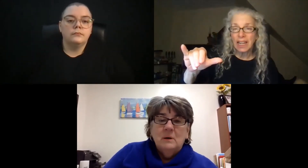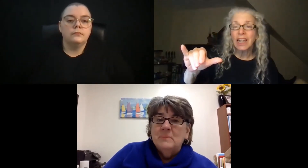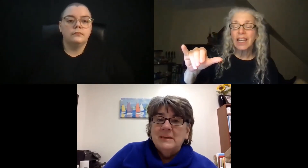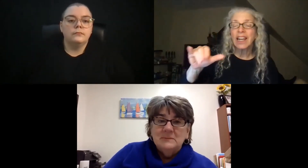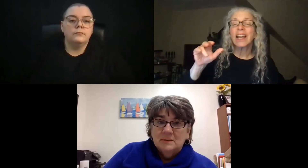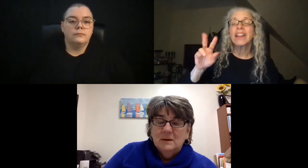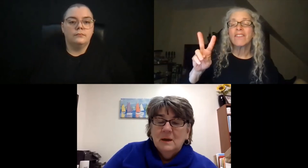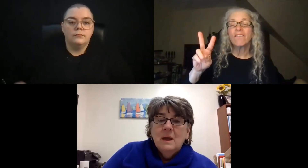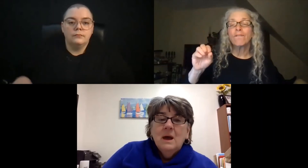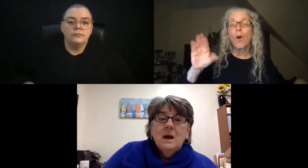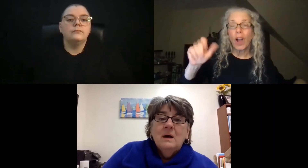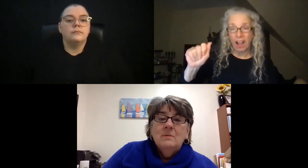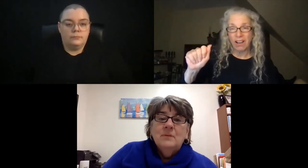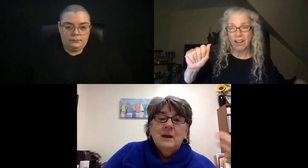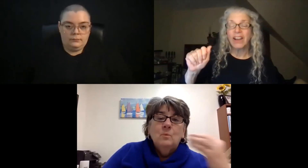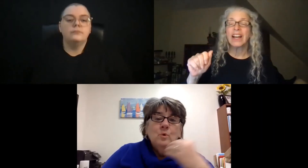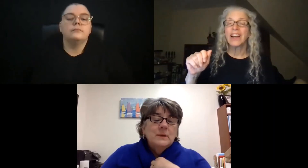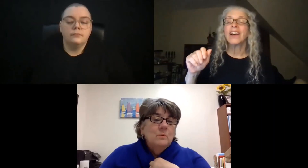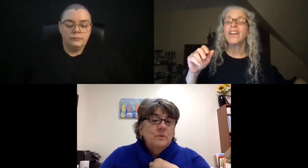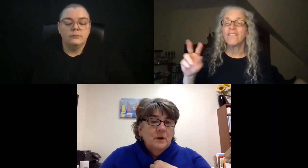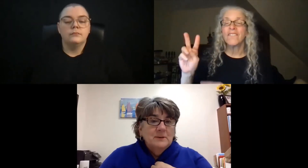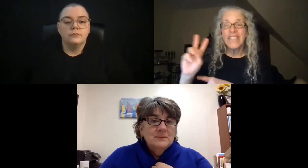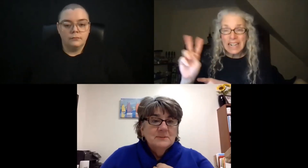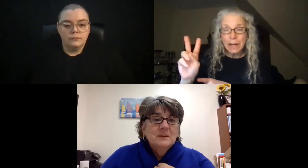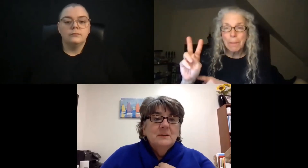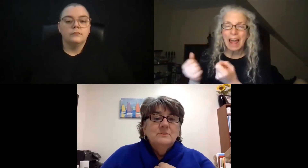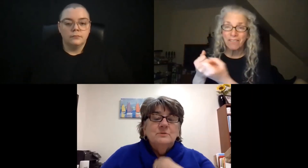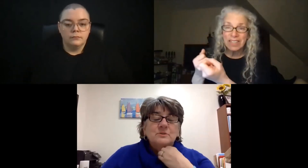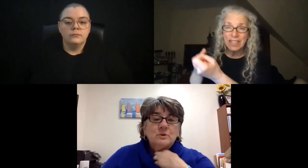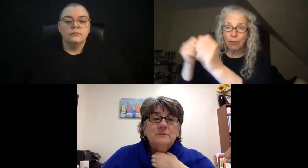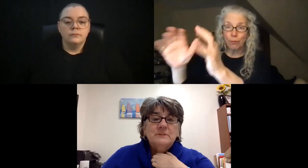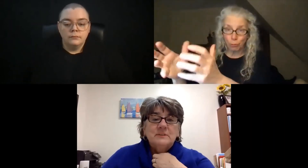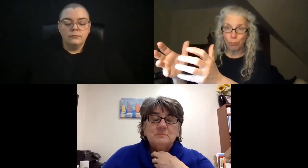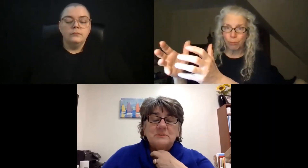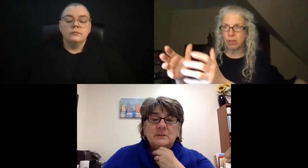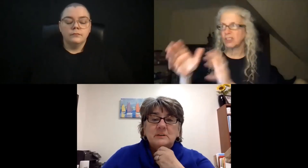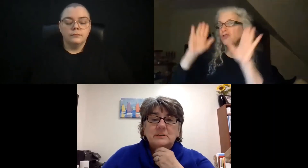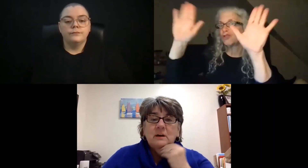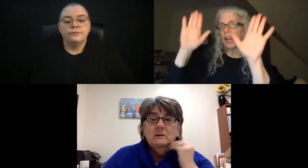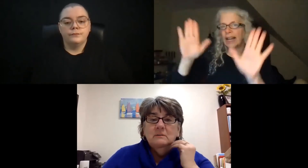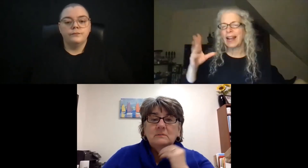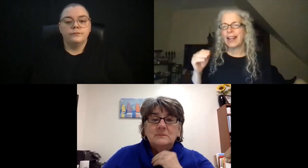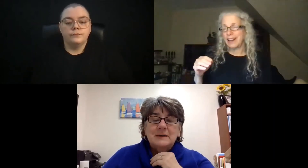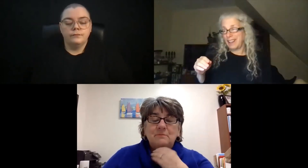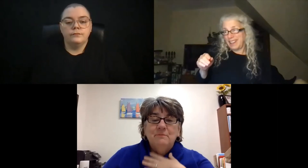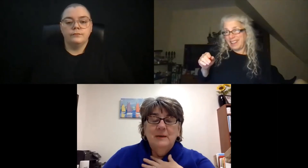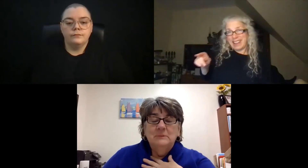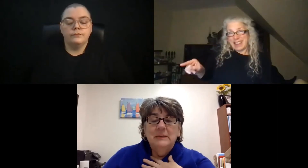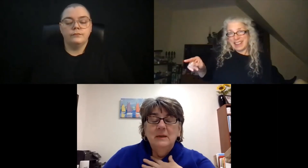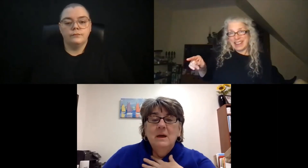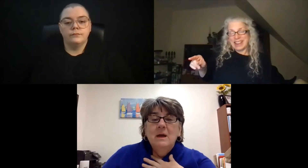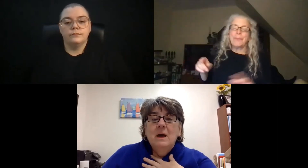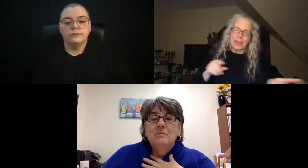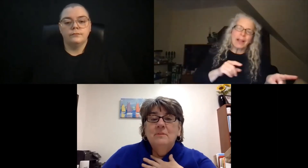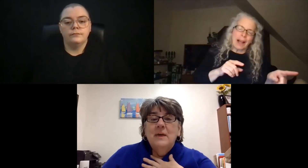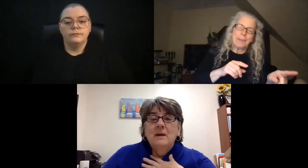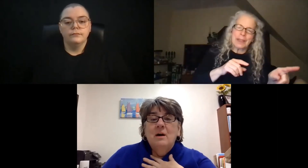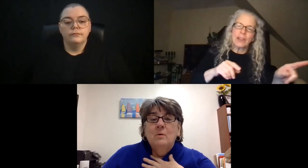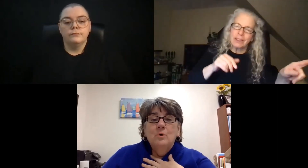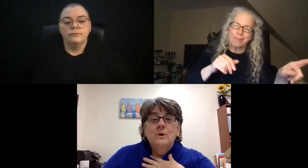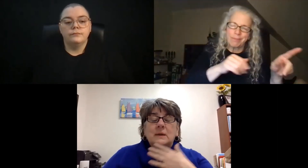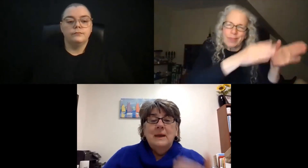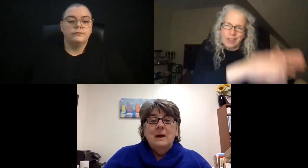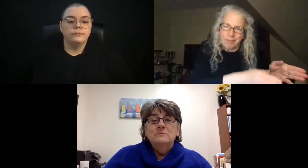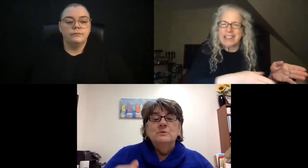They've been amazing. They are working with us to service this particular young deaf family. They